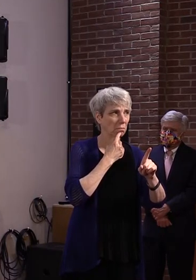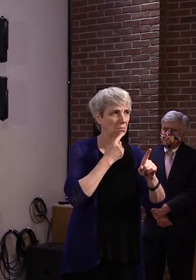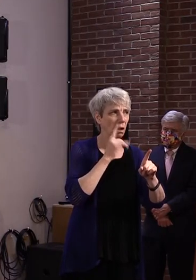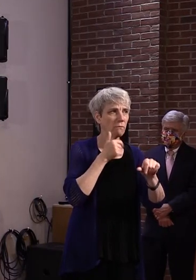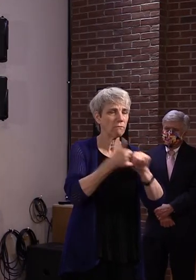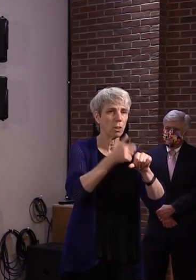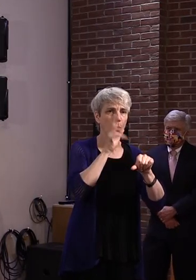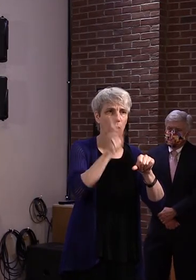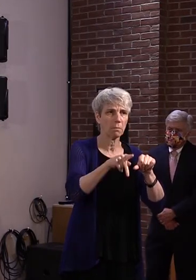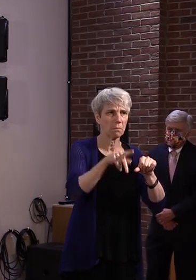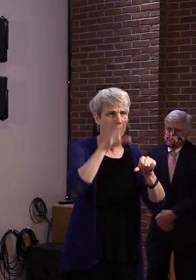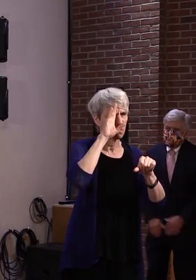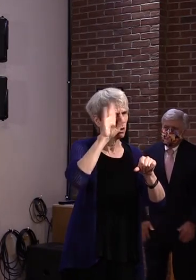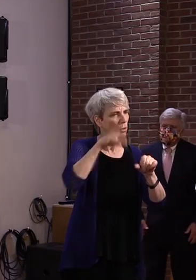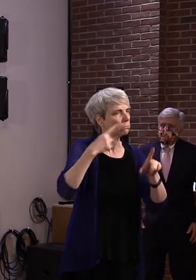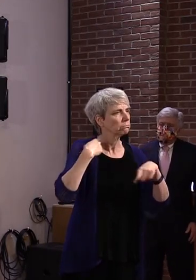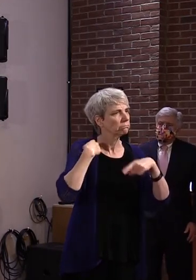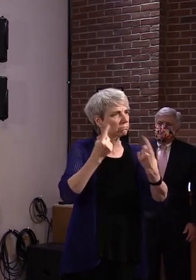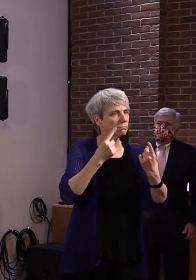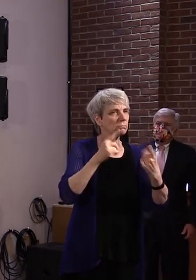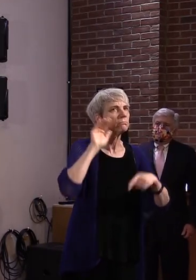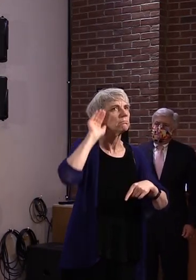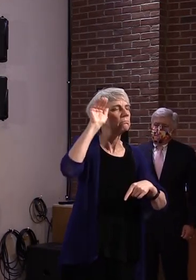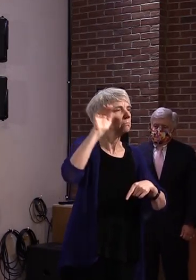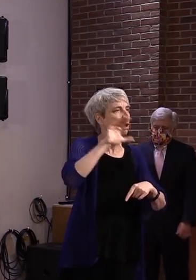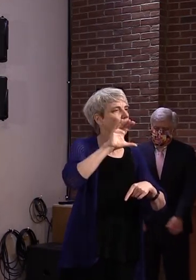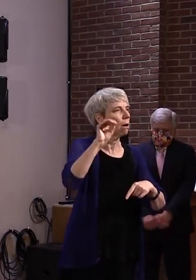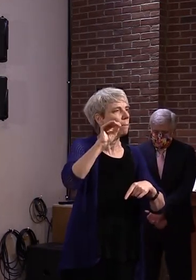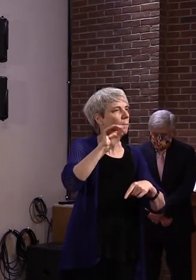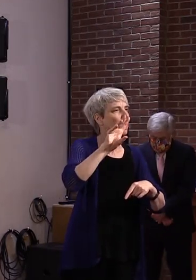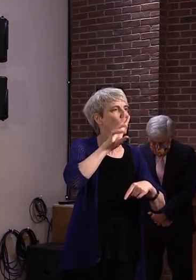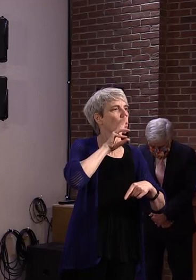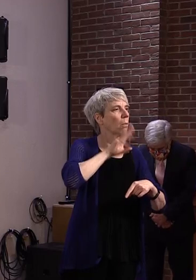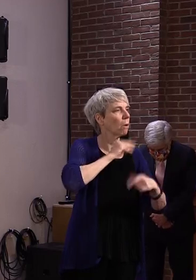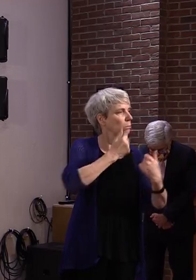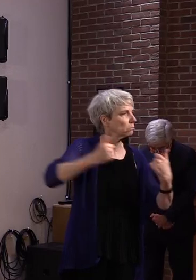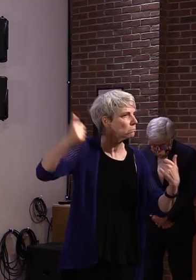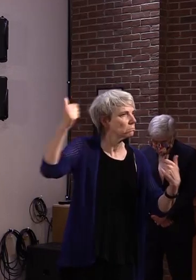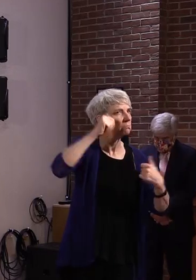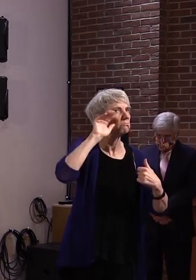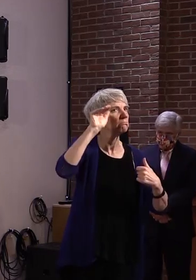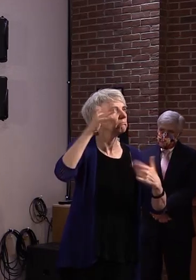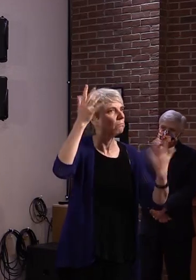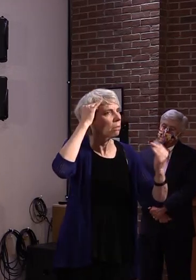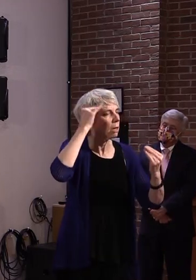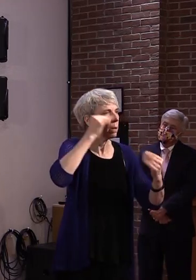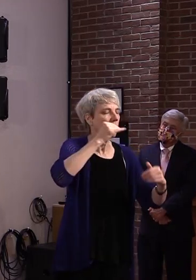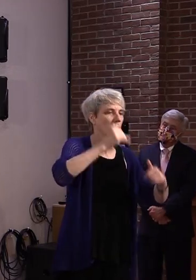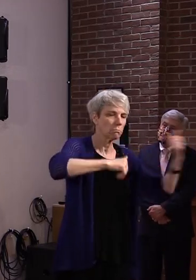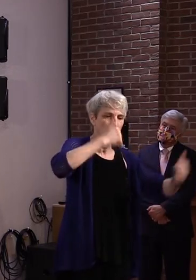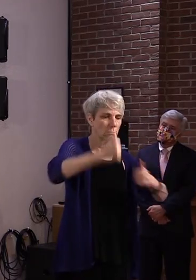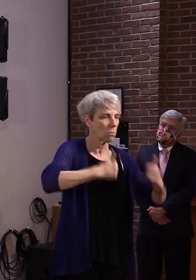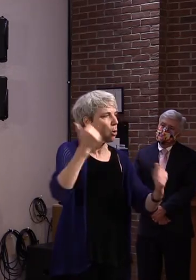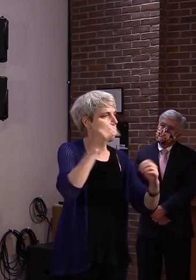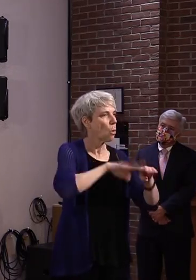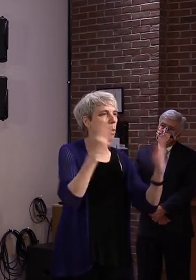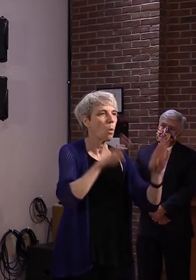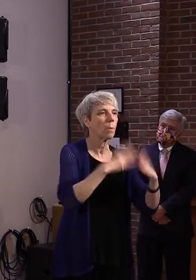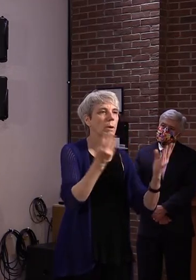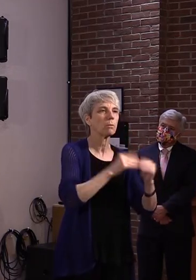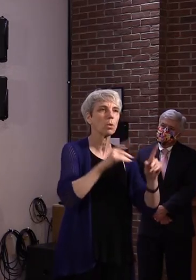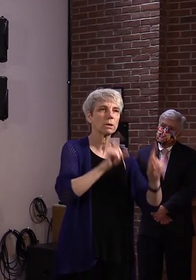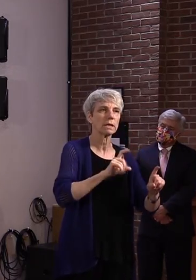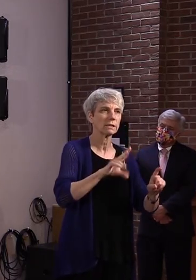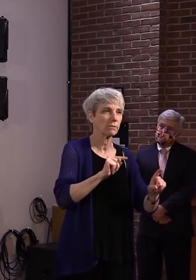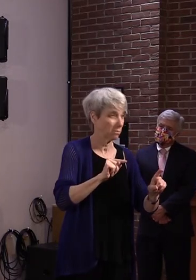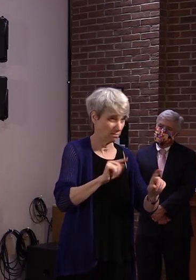in general about expanding, not contracting. The other part of commercial, though, that I've mentioned earlier today